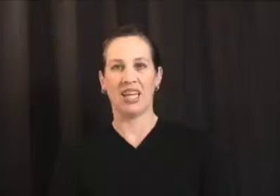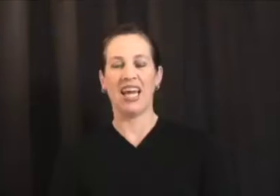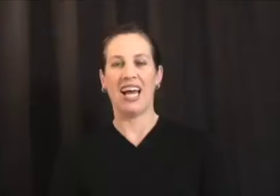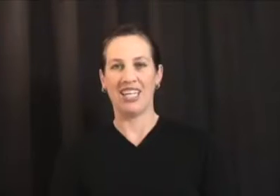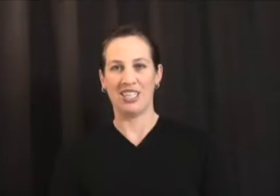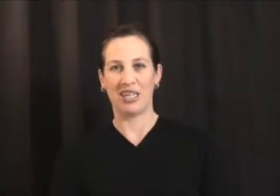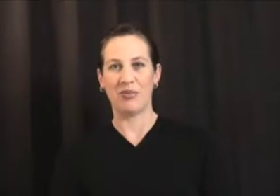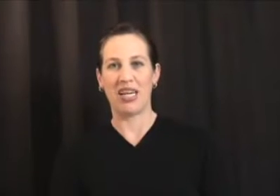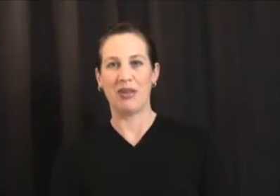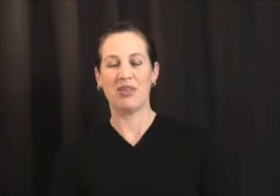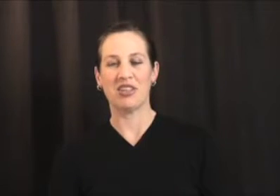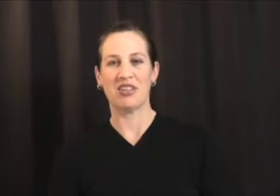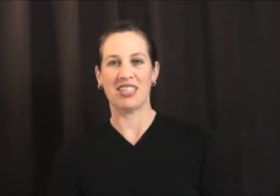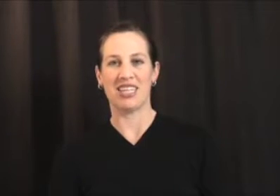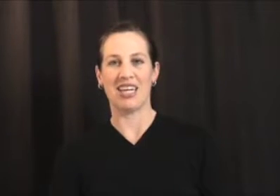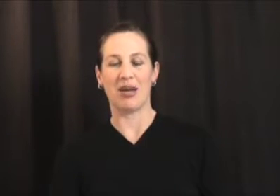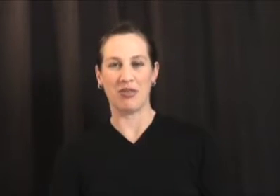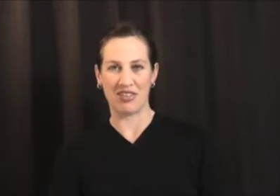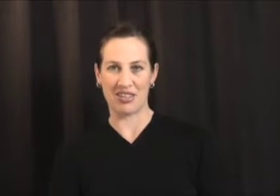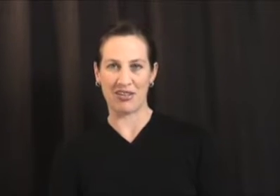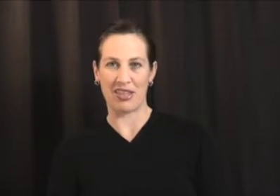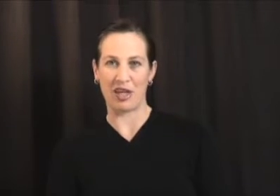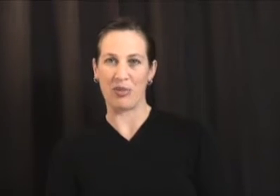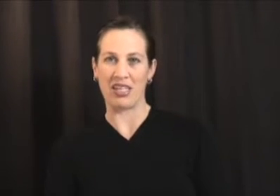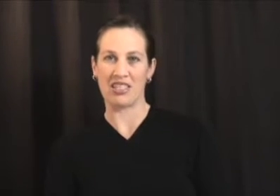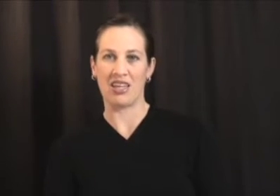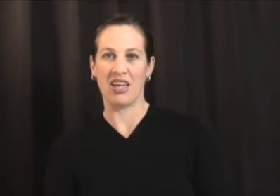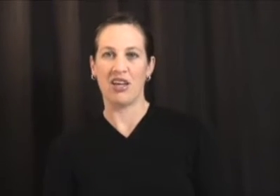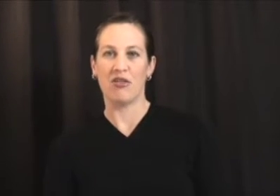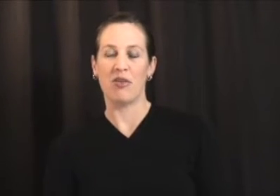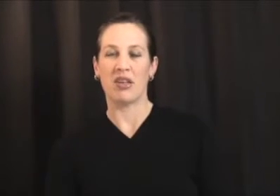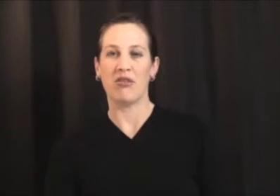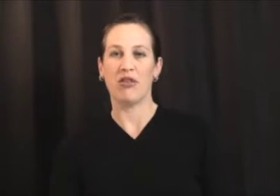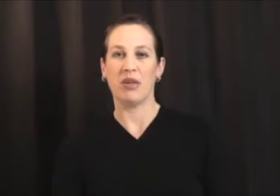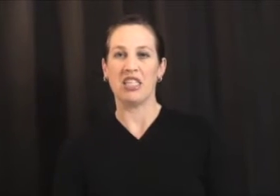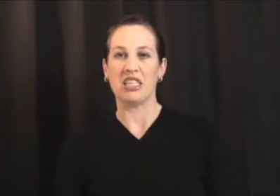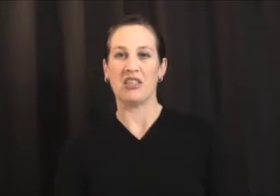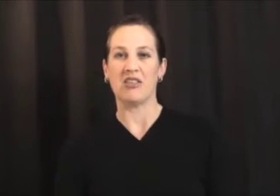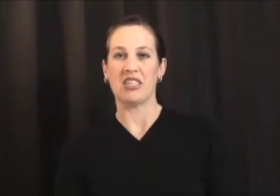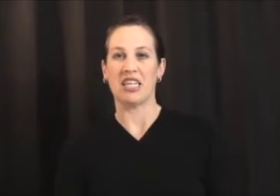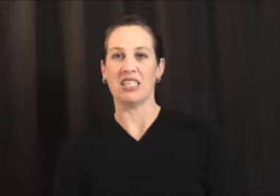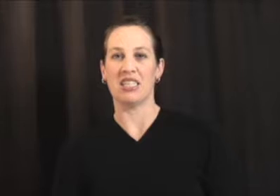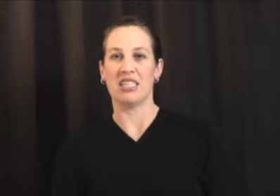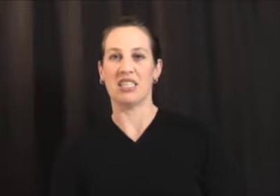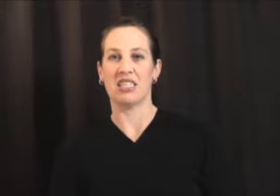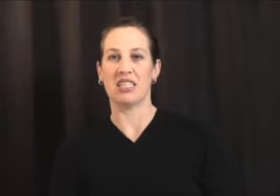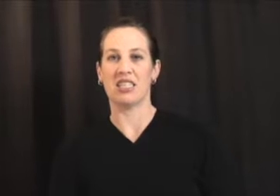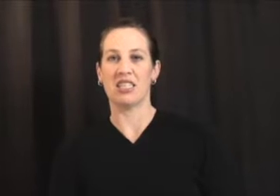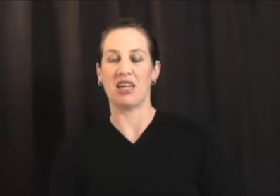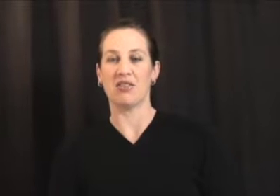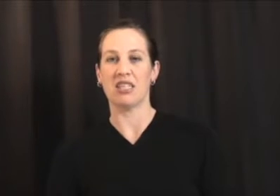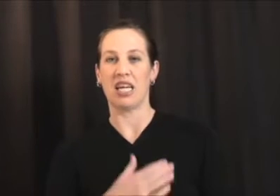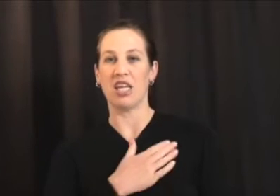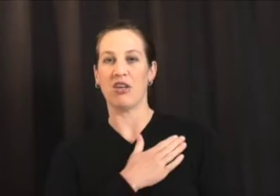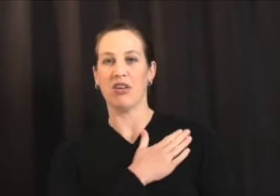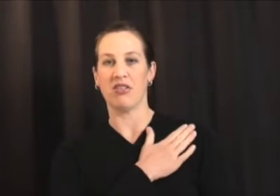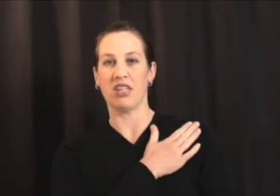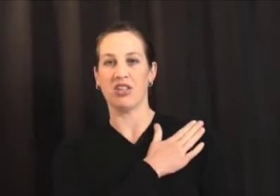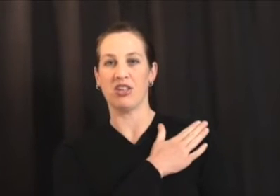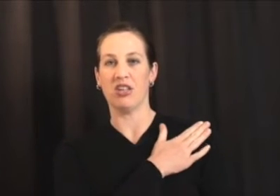Hi Jer, my name is Kristen and I'm a physical therapist. From the information you sent it sounds like you have injured